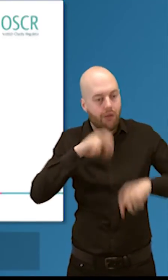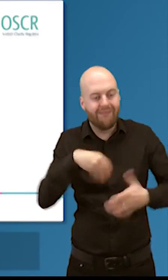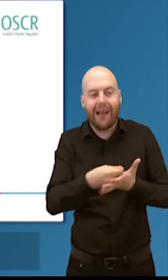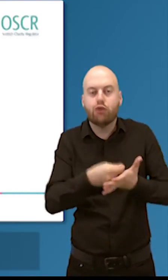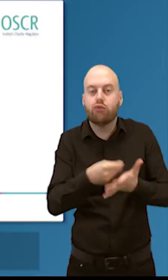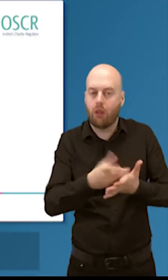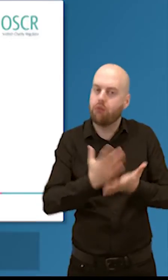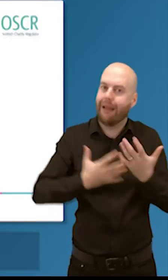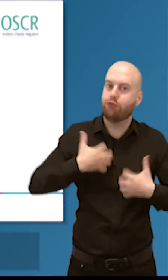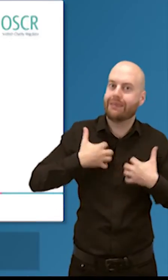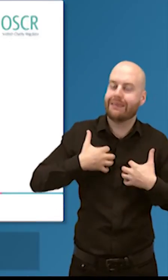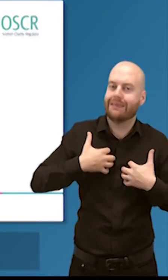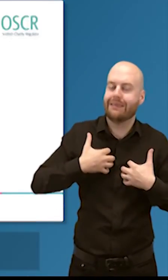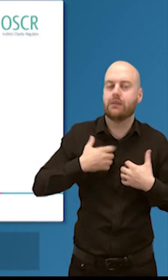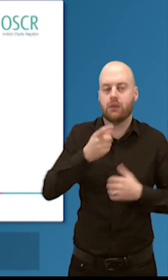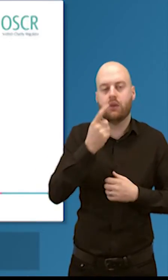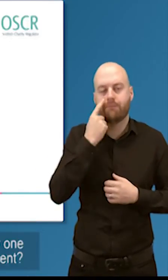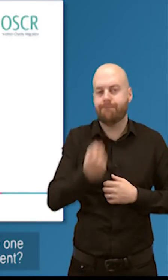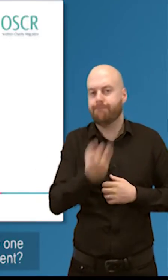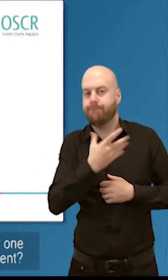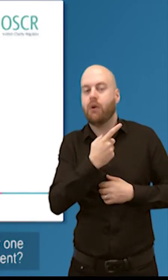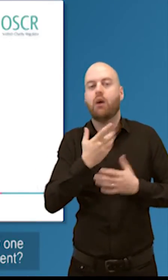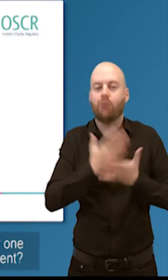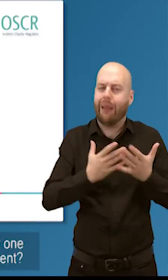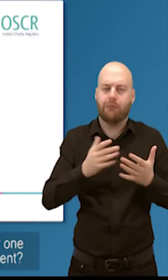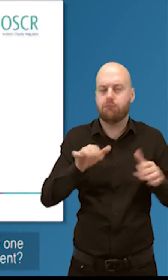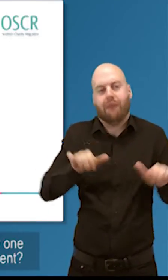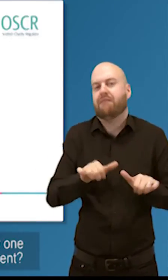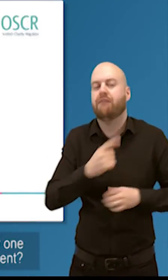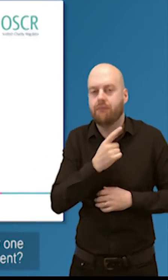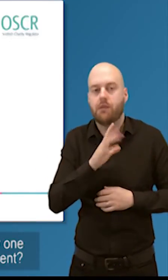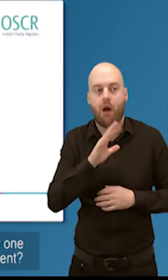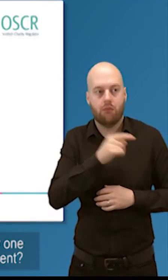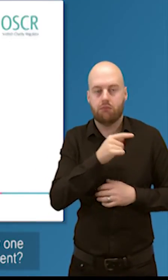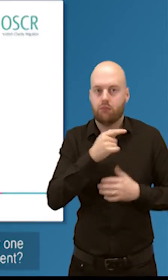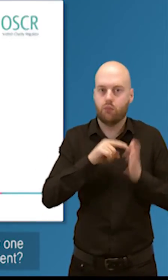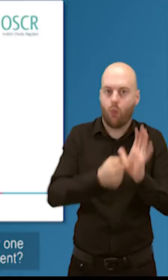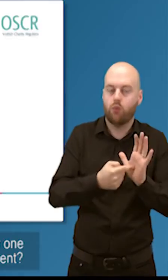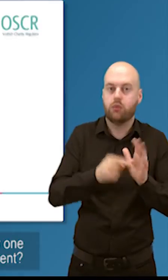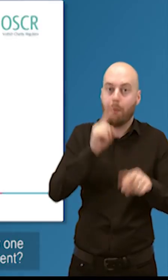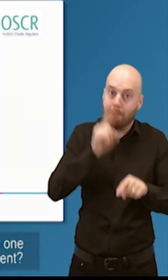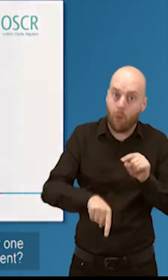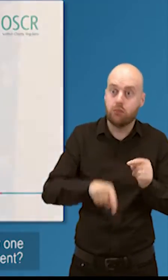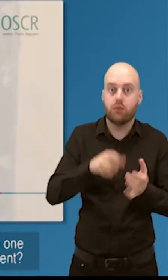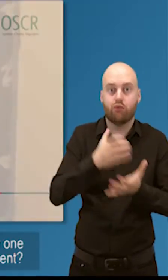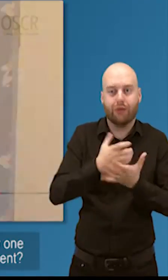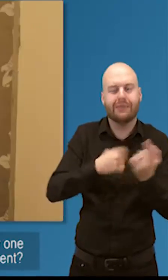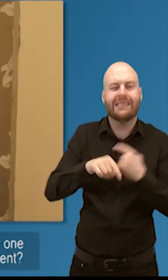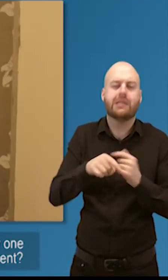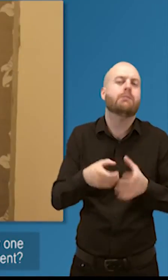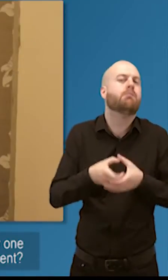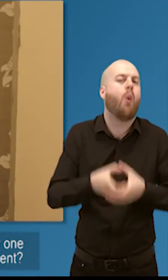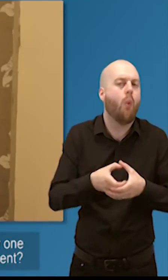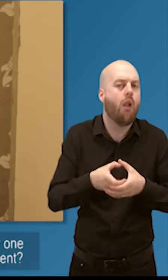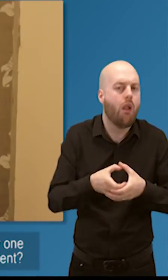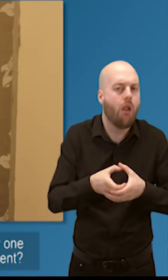of charities are relatively small. So if you look at that 10 million plus, there's only 1% in there. Anybody in